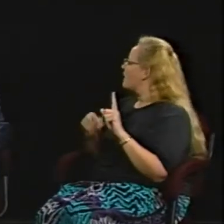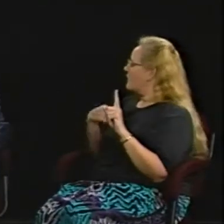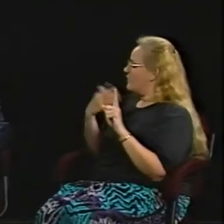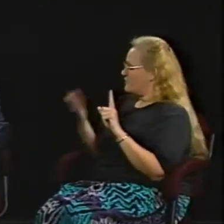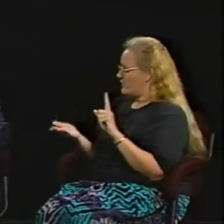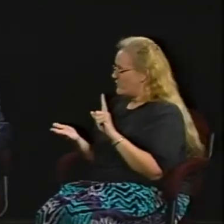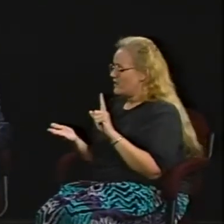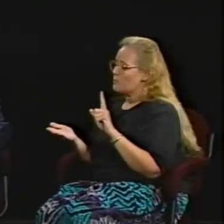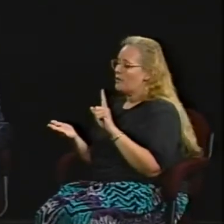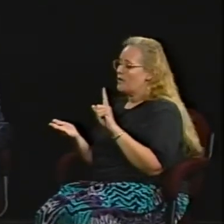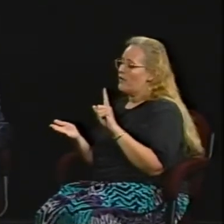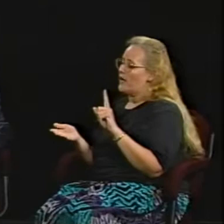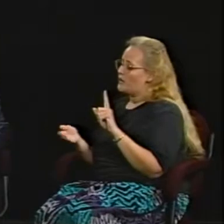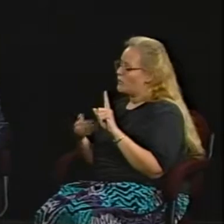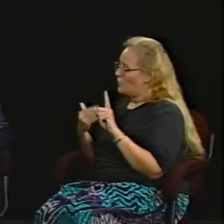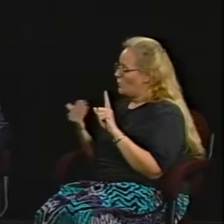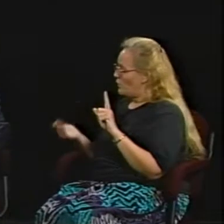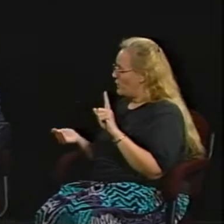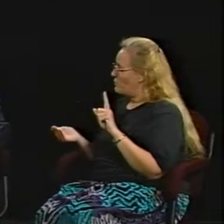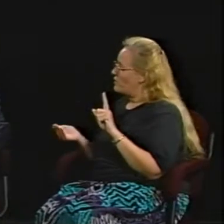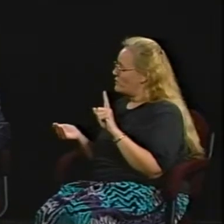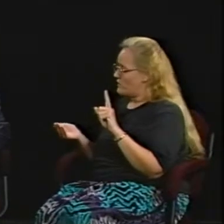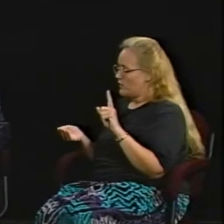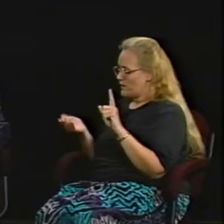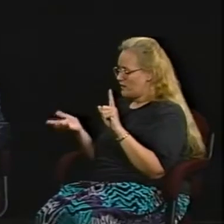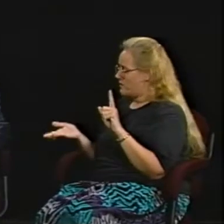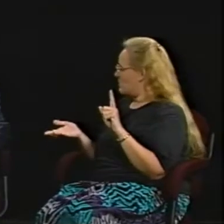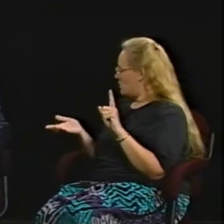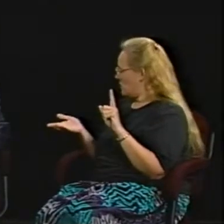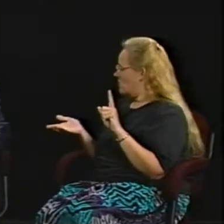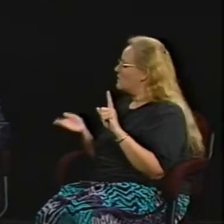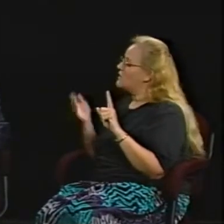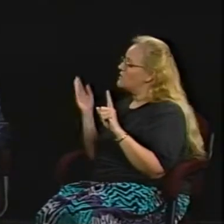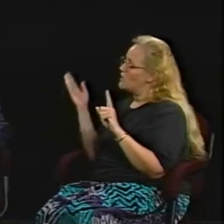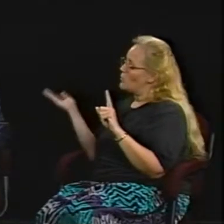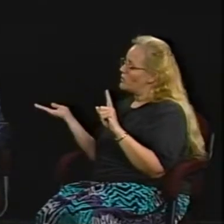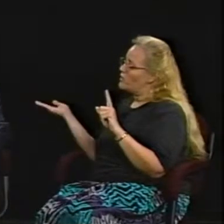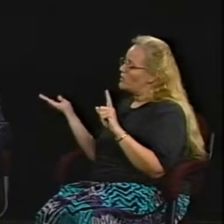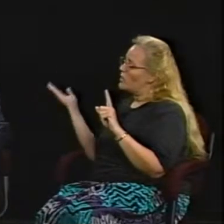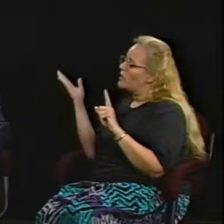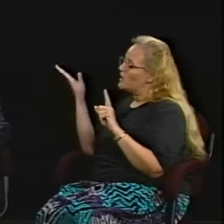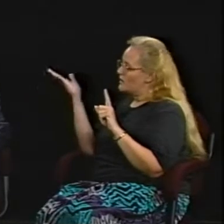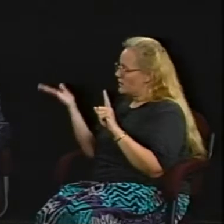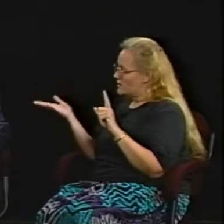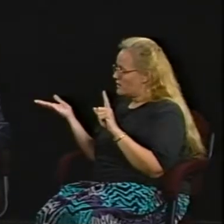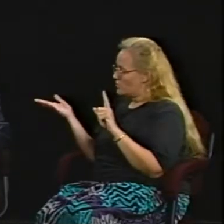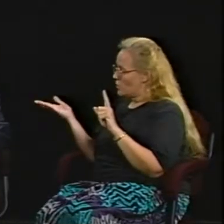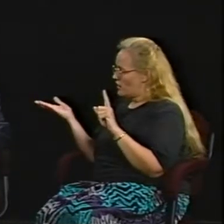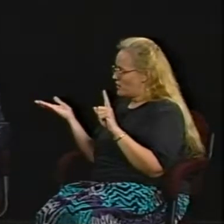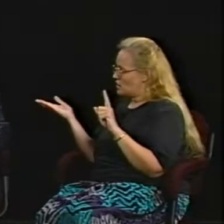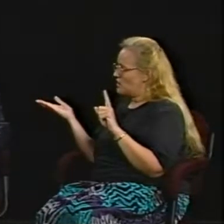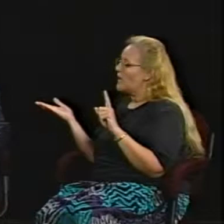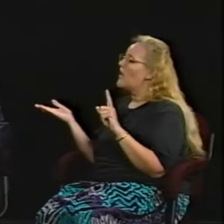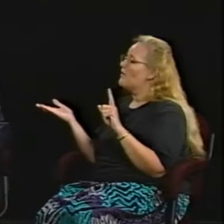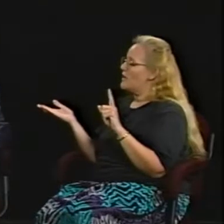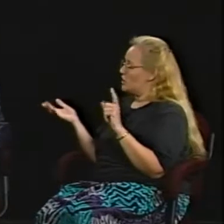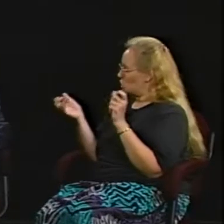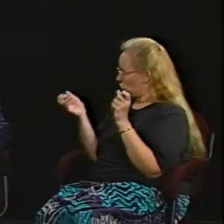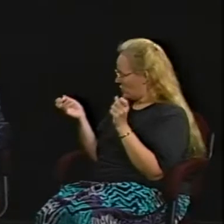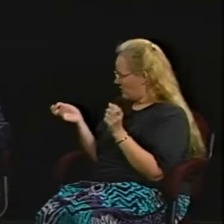I've just explained that what I'm going to be doing in this situation is I'm going to listen to the question and then interpret it,